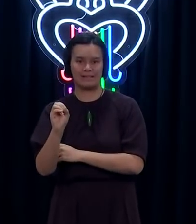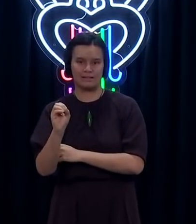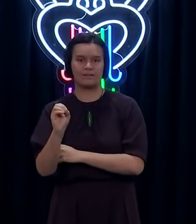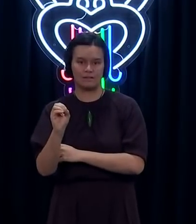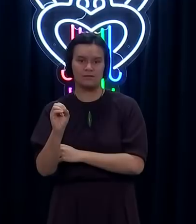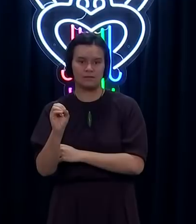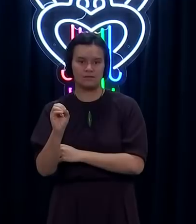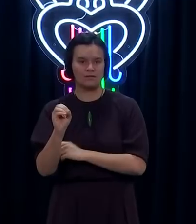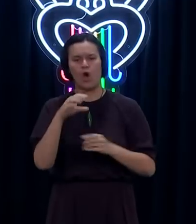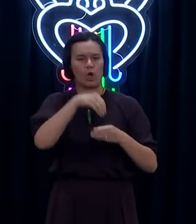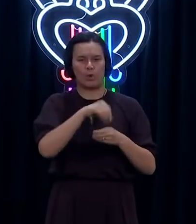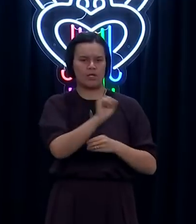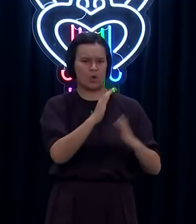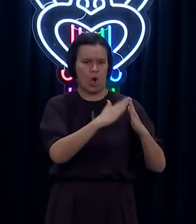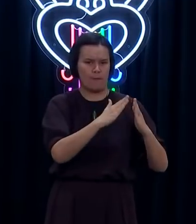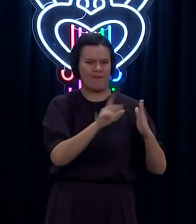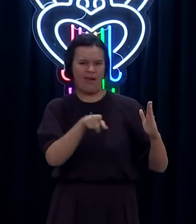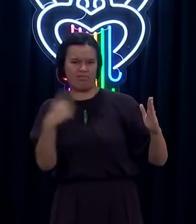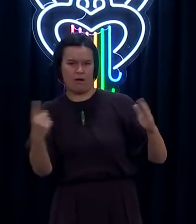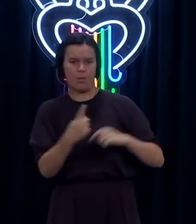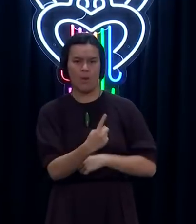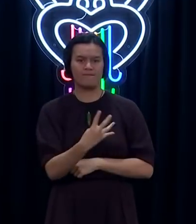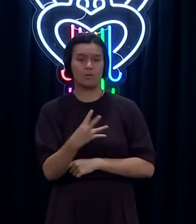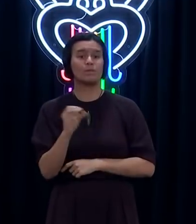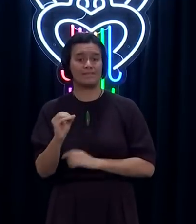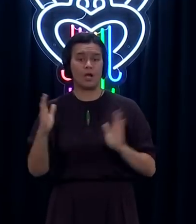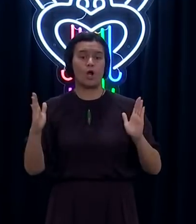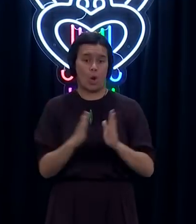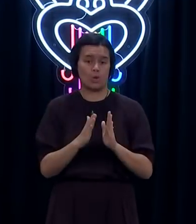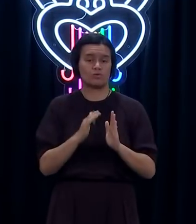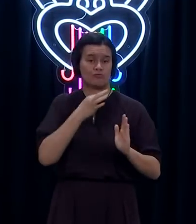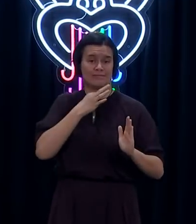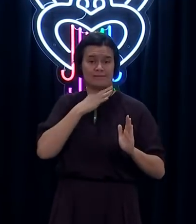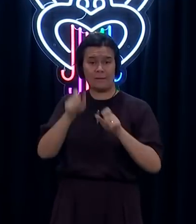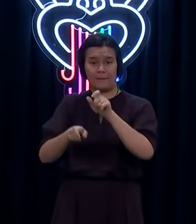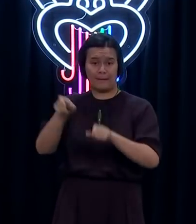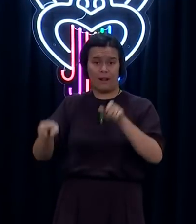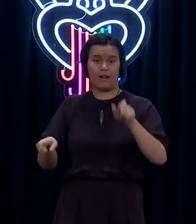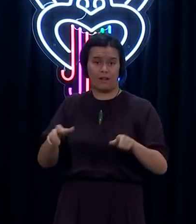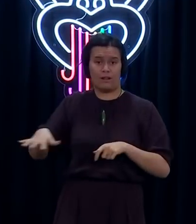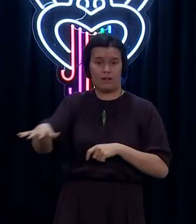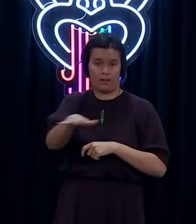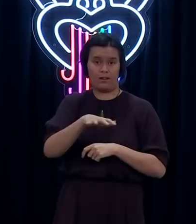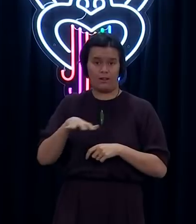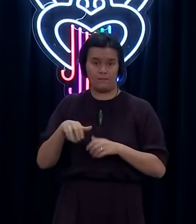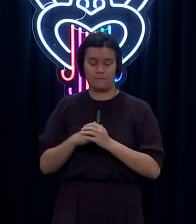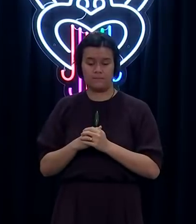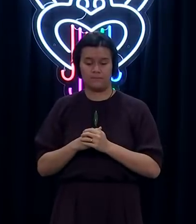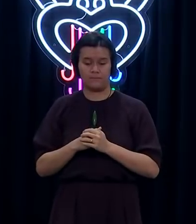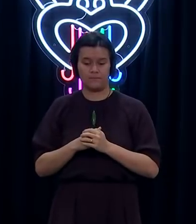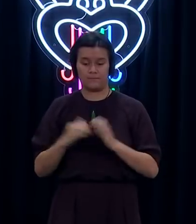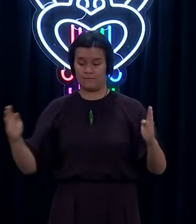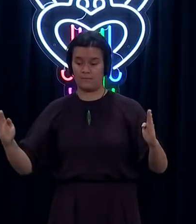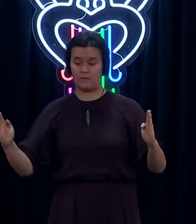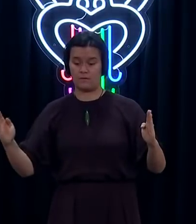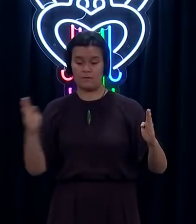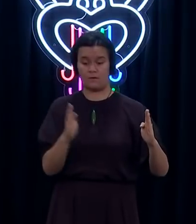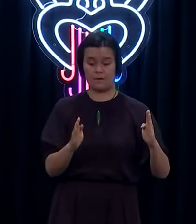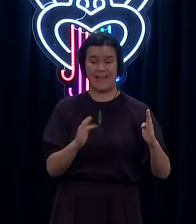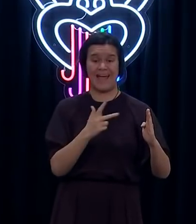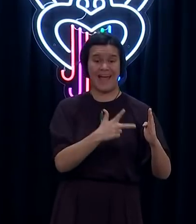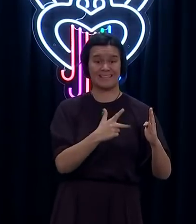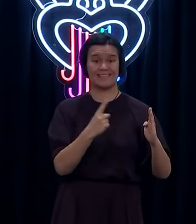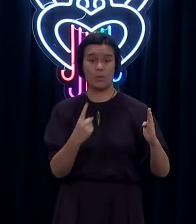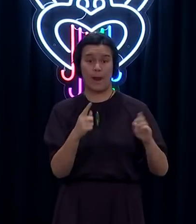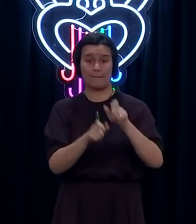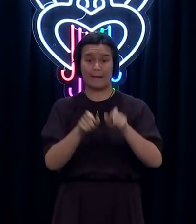household who were at locations of interest. Of those, 81 people have